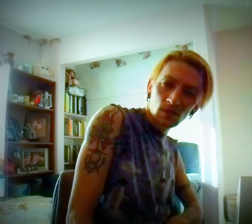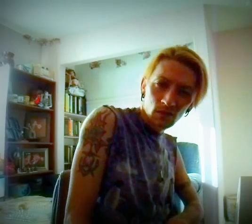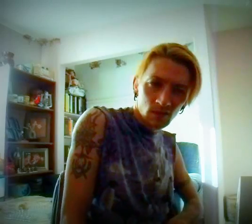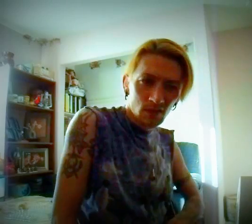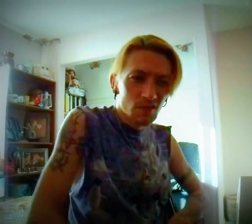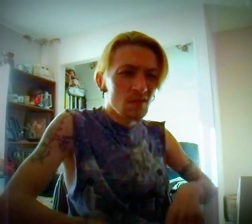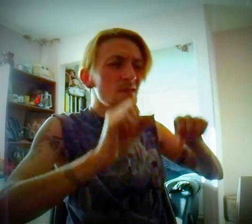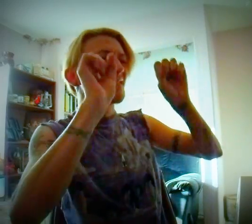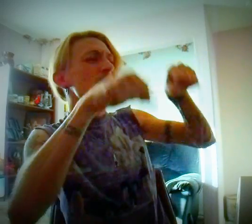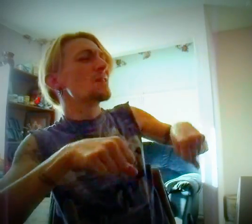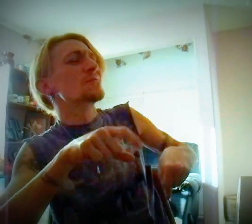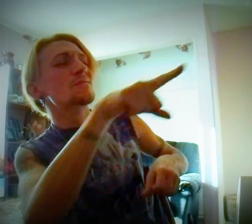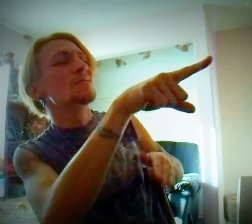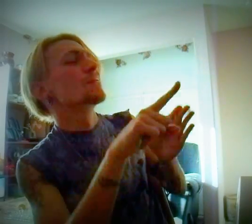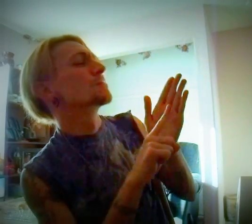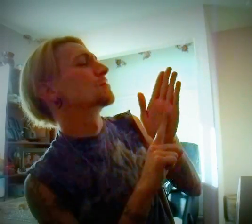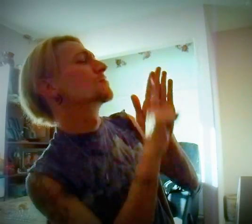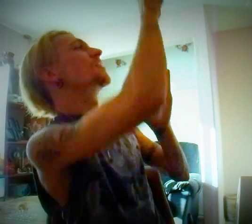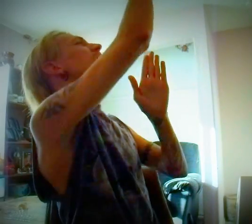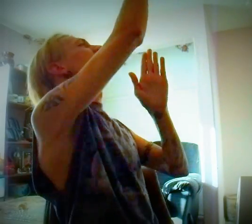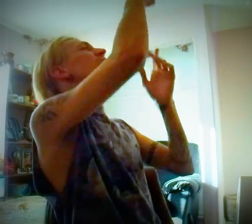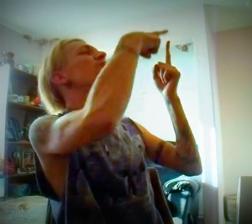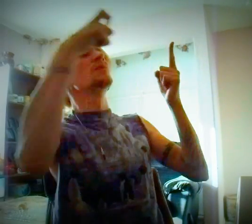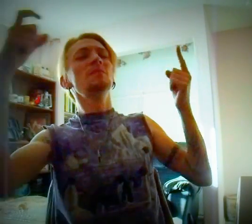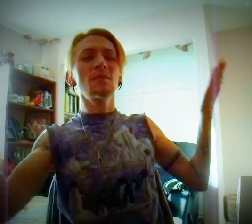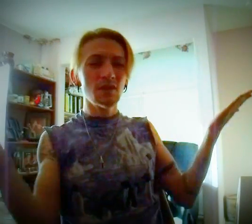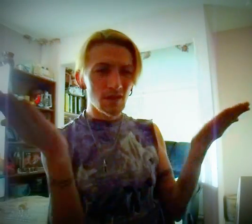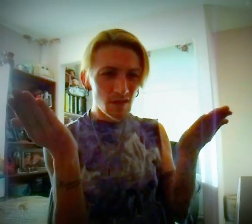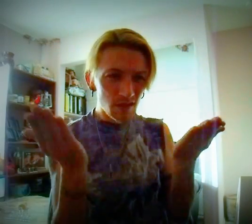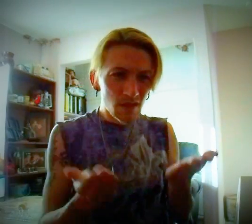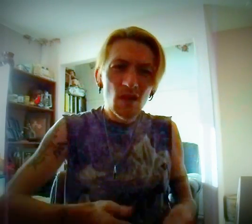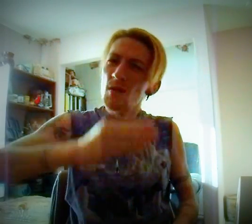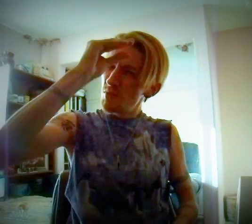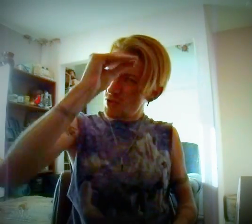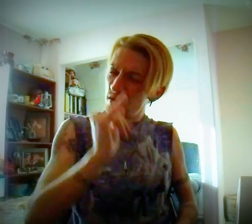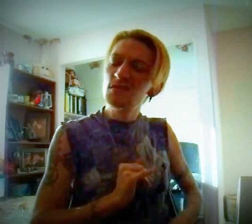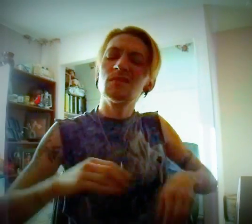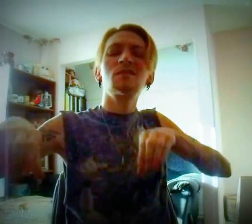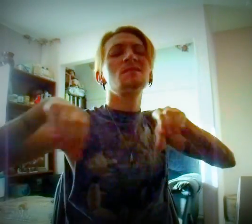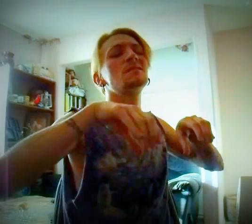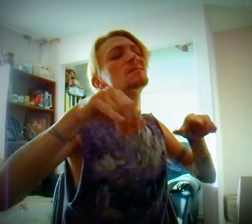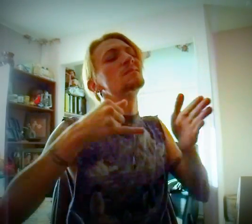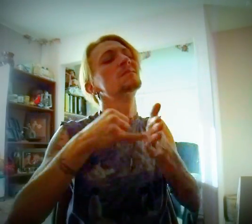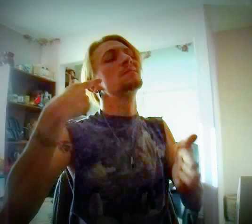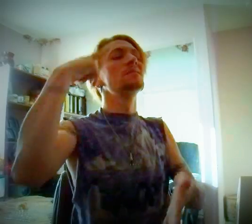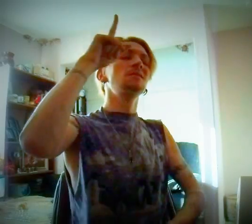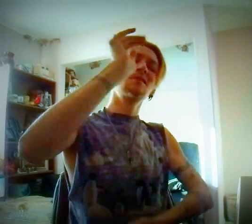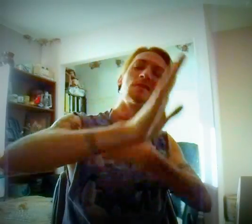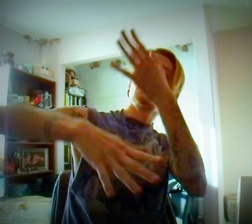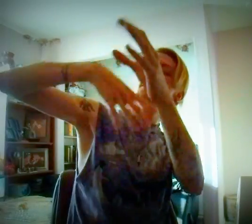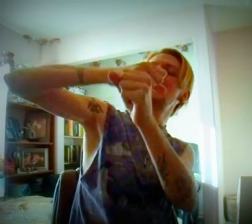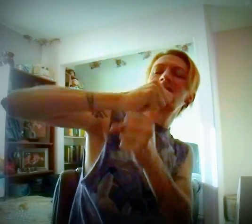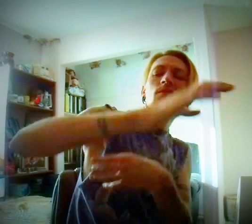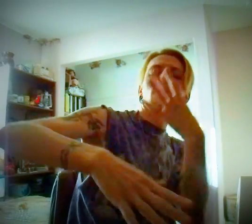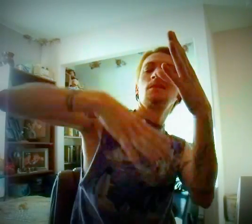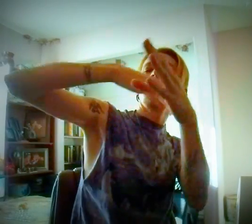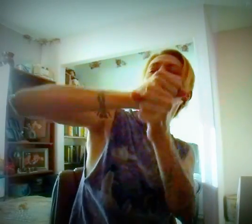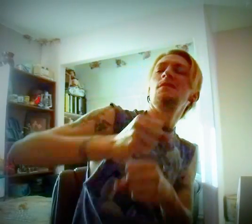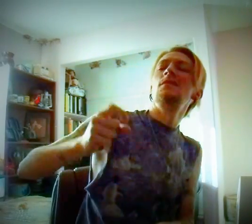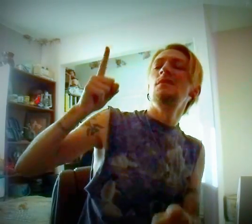Can you launch rockets from here? For I've done it for years Right